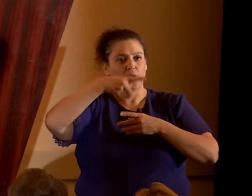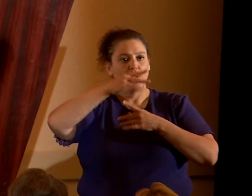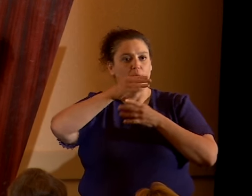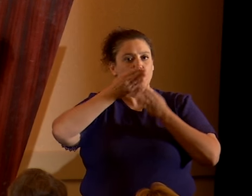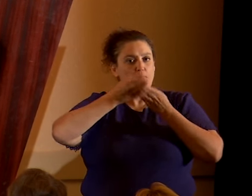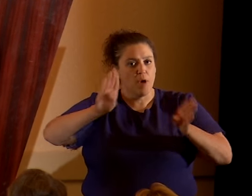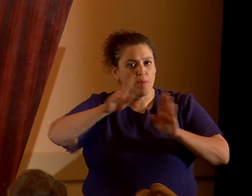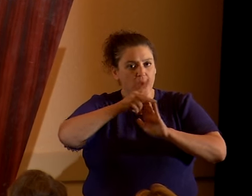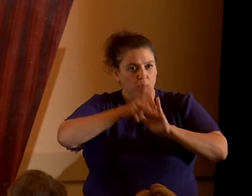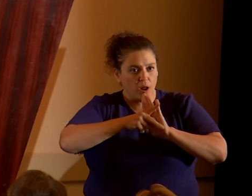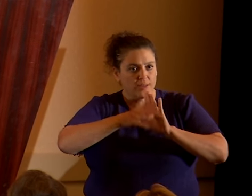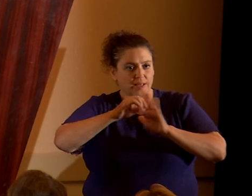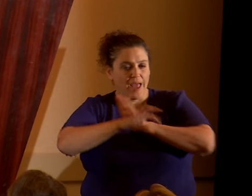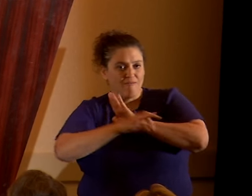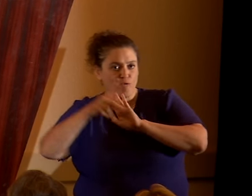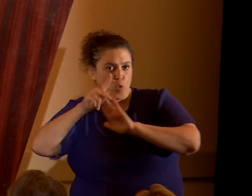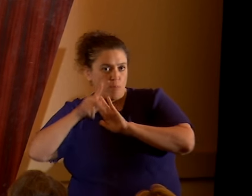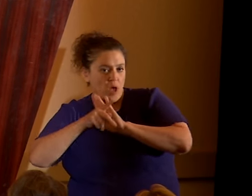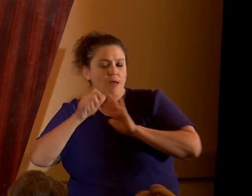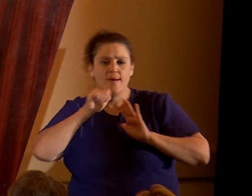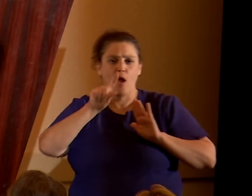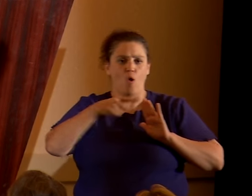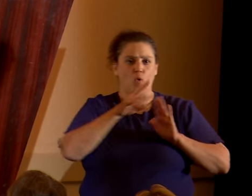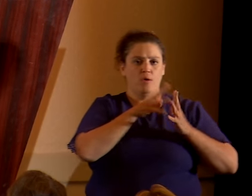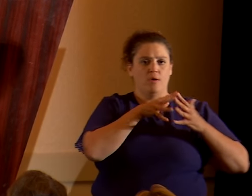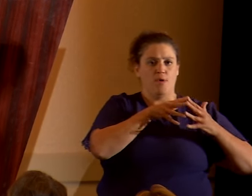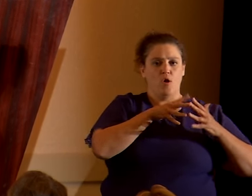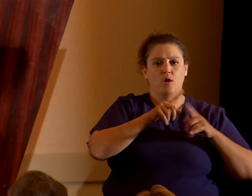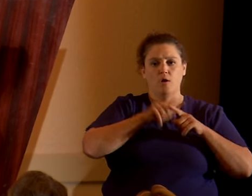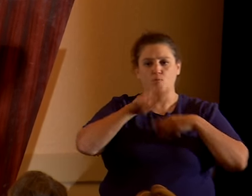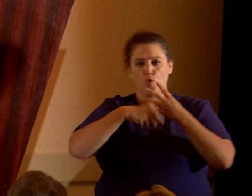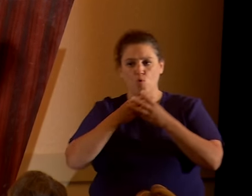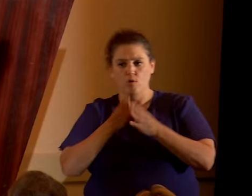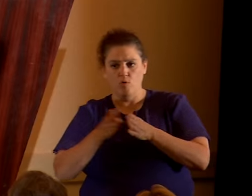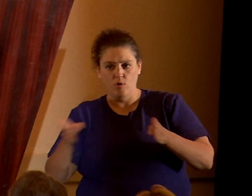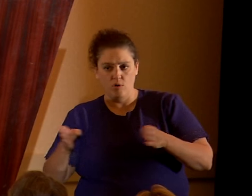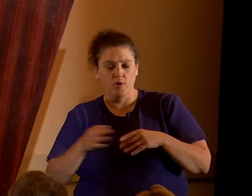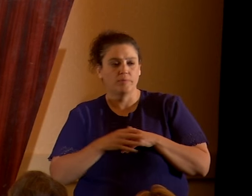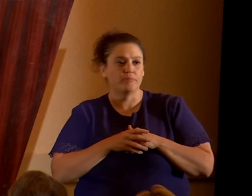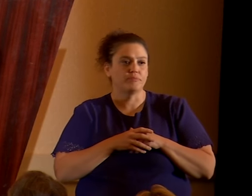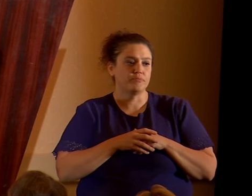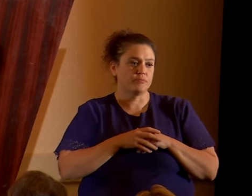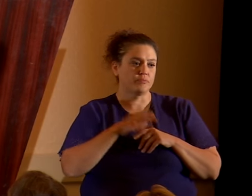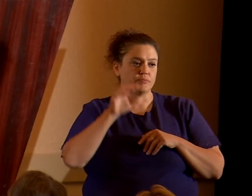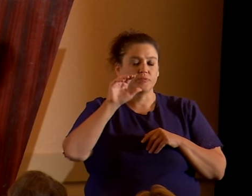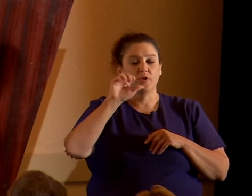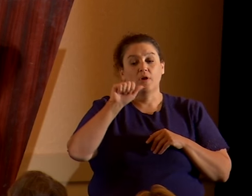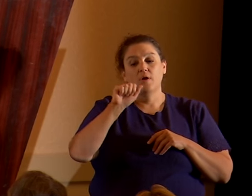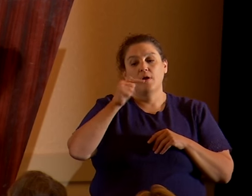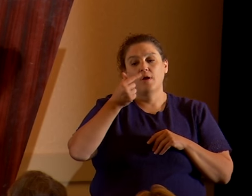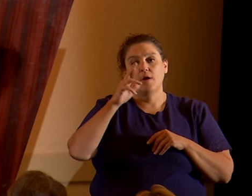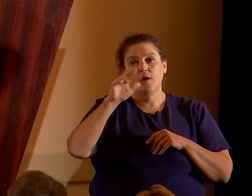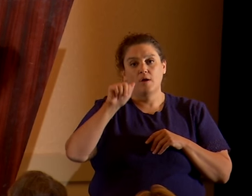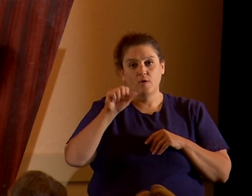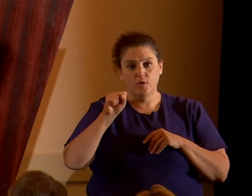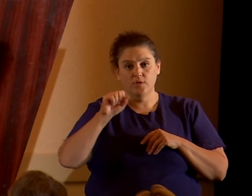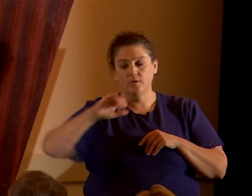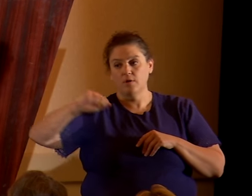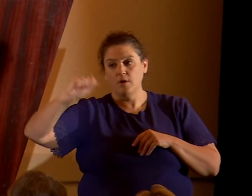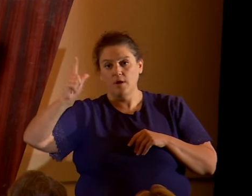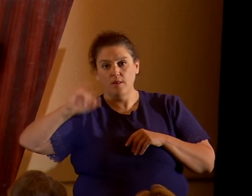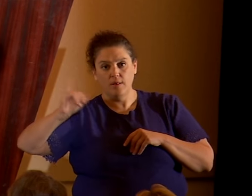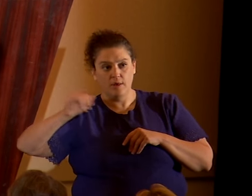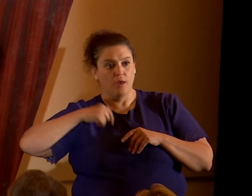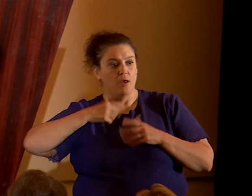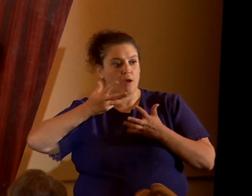not only here in America, but all across the world. Ann Hirsi Ali, as you, is actually, I wanted to